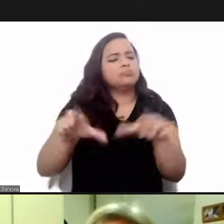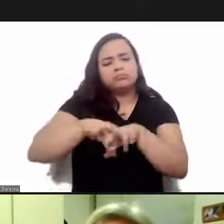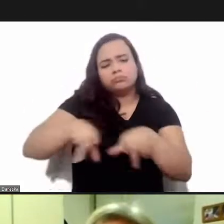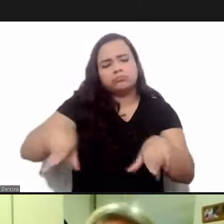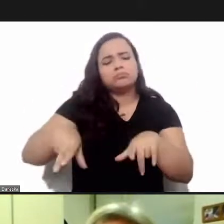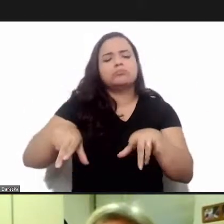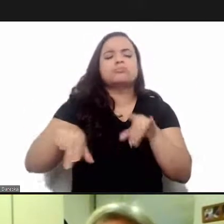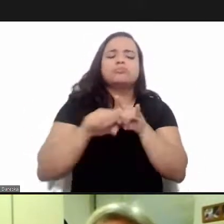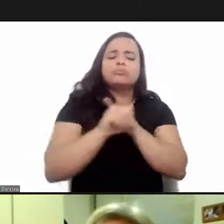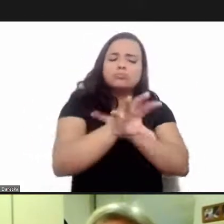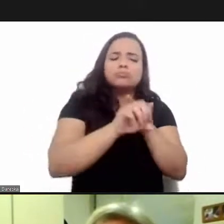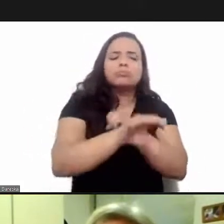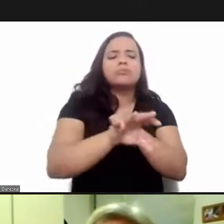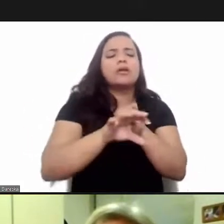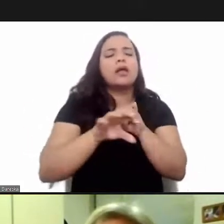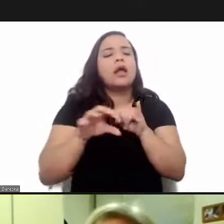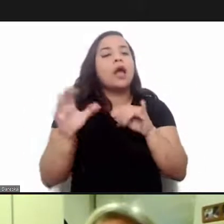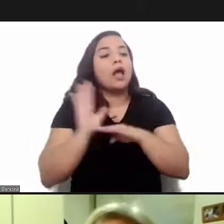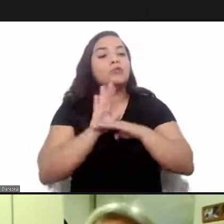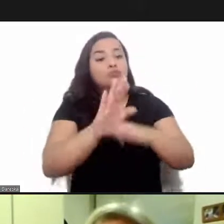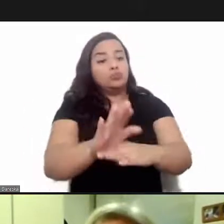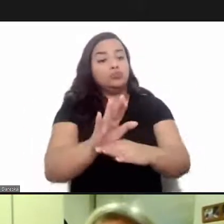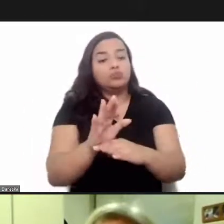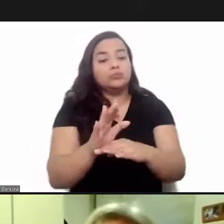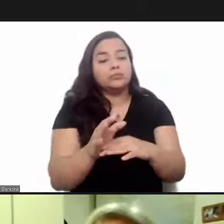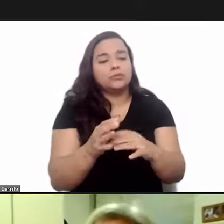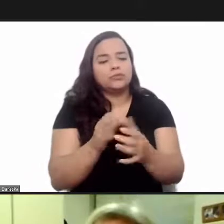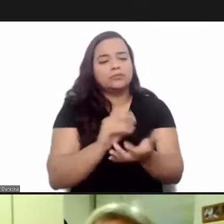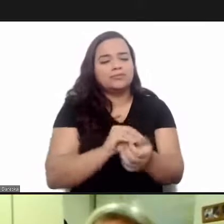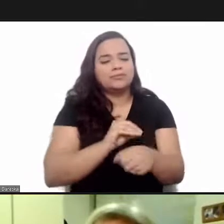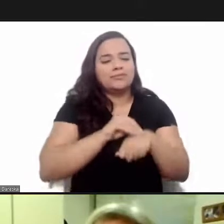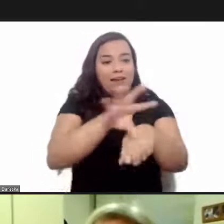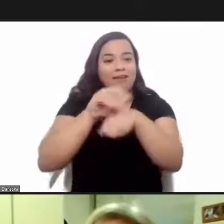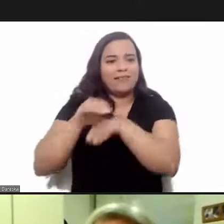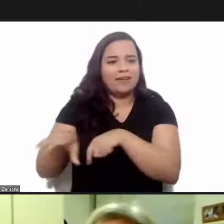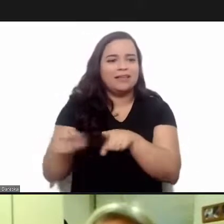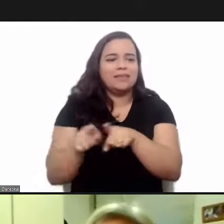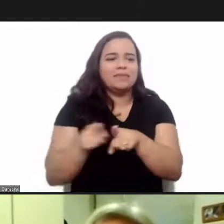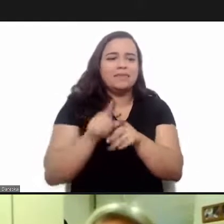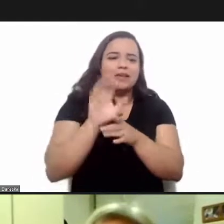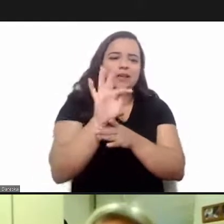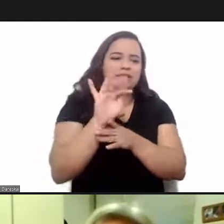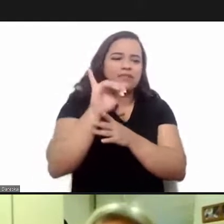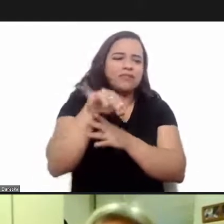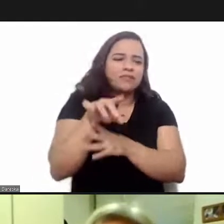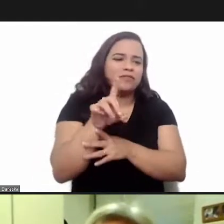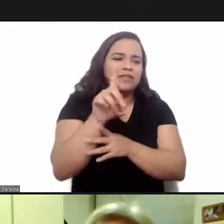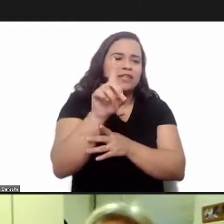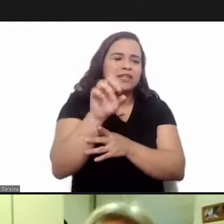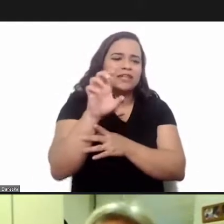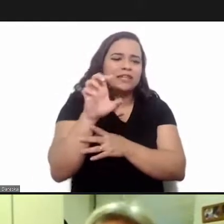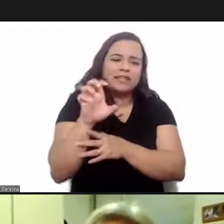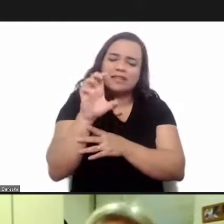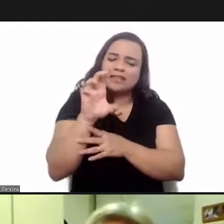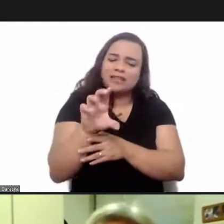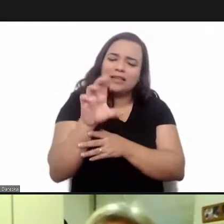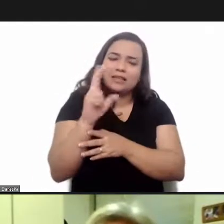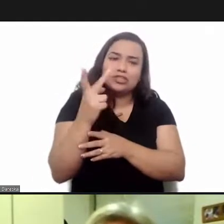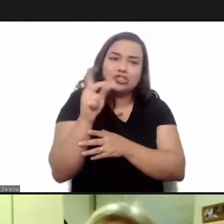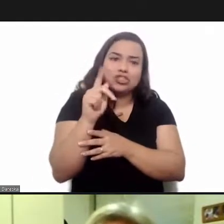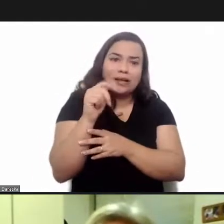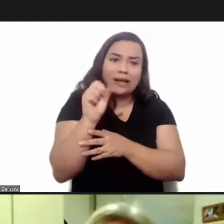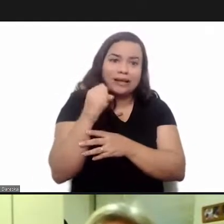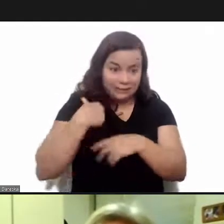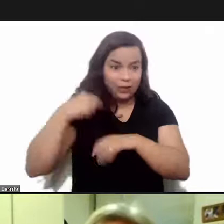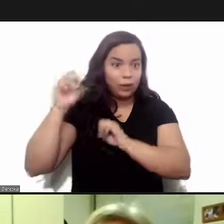support us and to take this message out into the people and find the chagas the end of chagas for people who talk constantly i